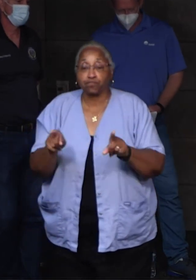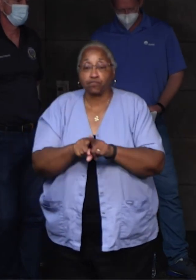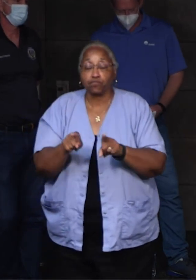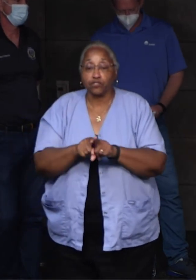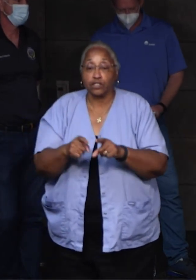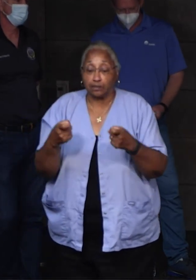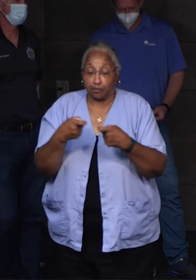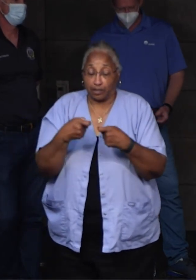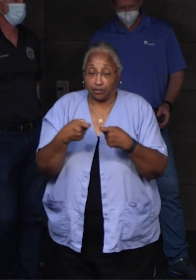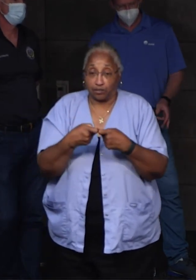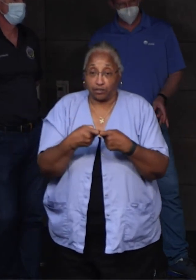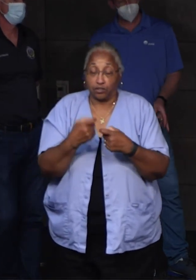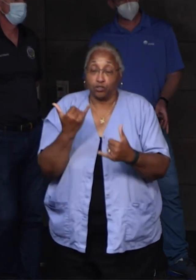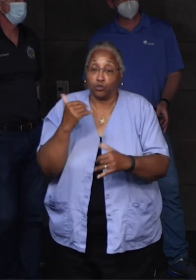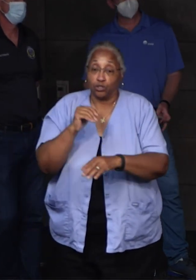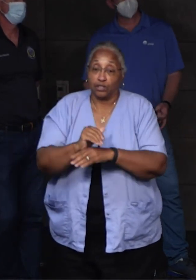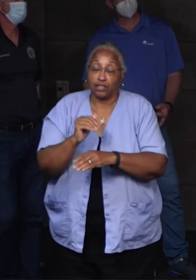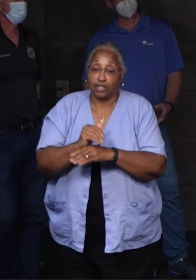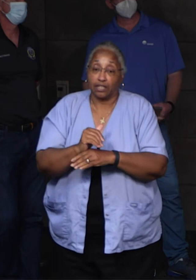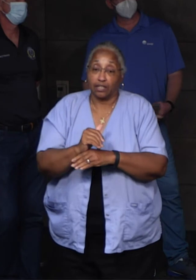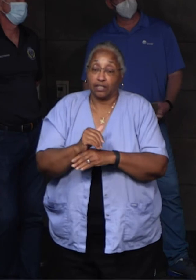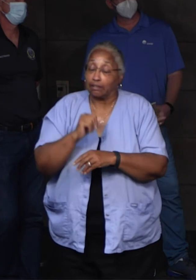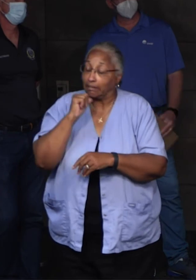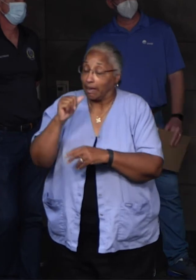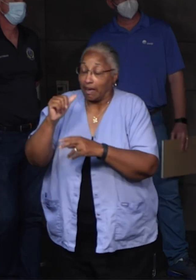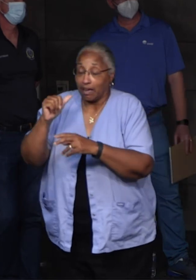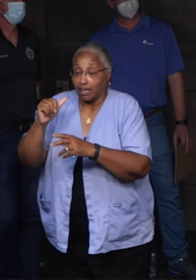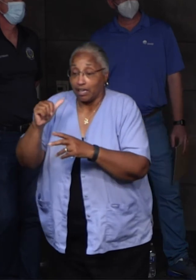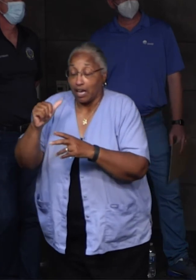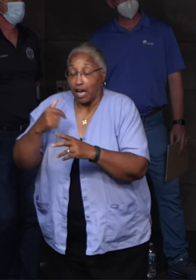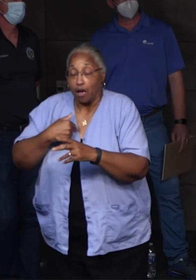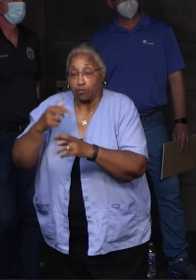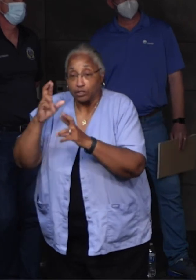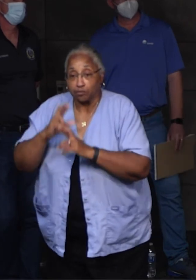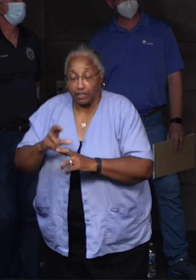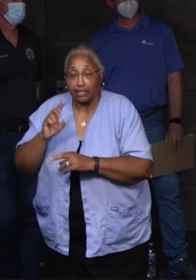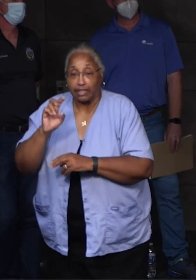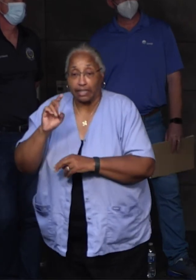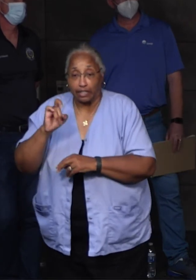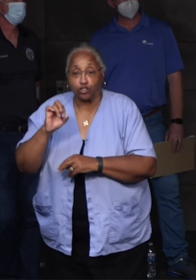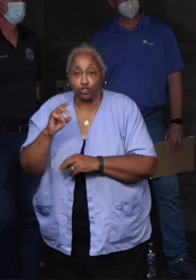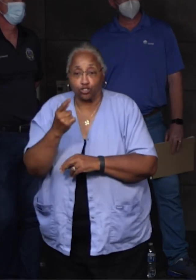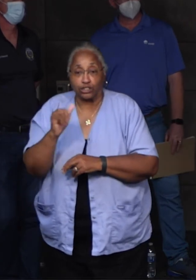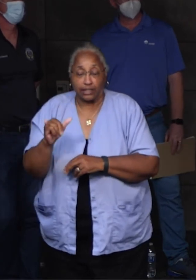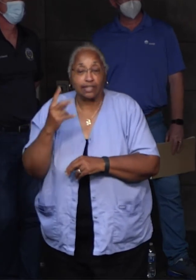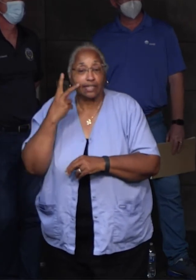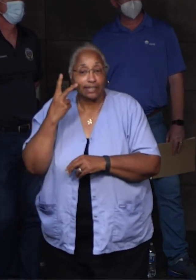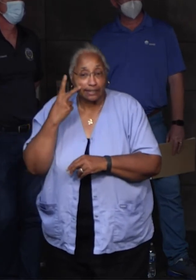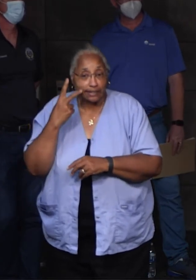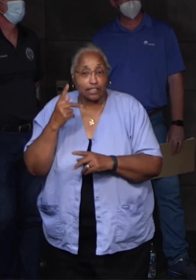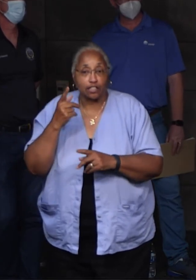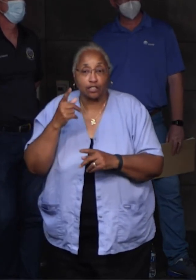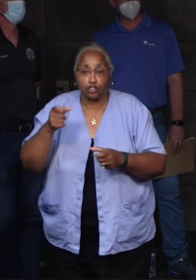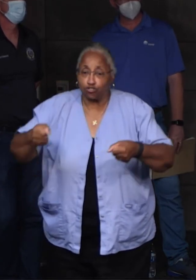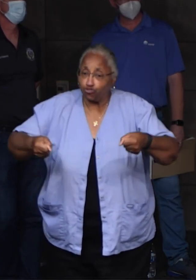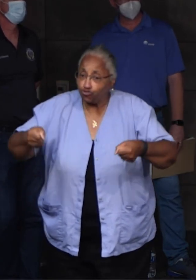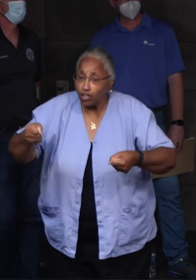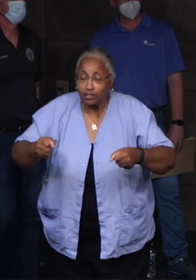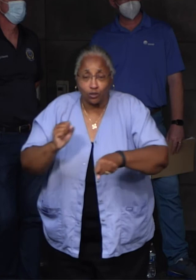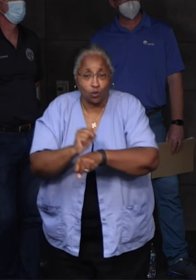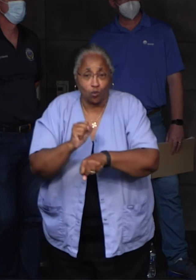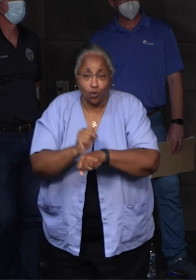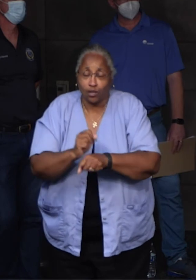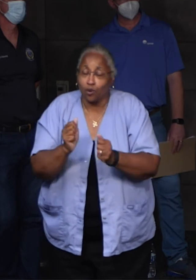power tonight, no disrespect to energy. I have no doubt I've seen the trucks out there. They are in pockets with major, major